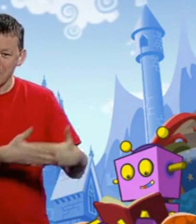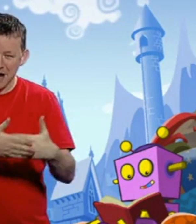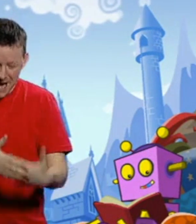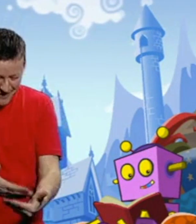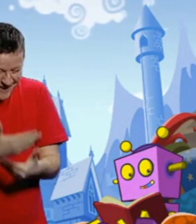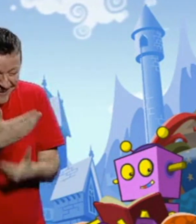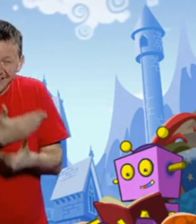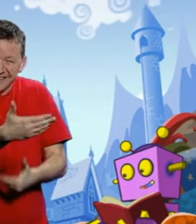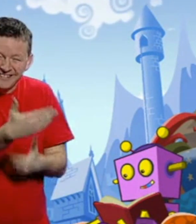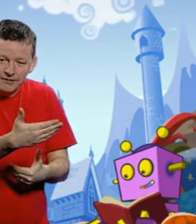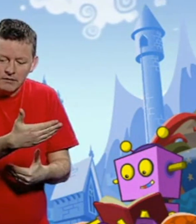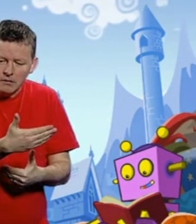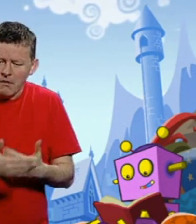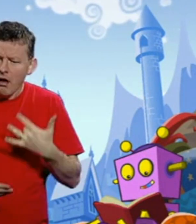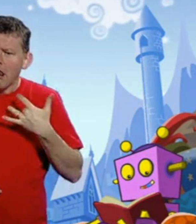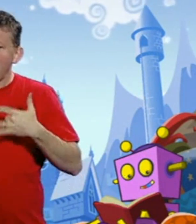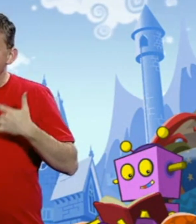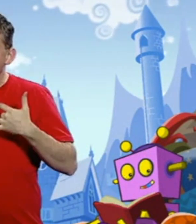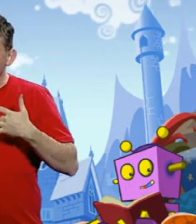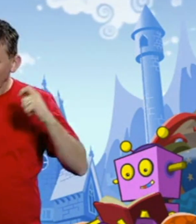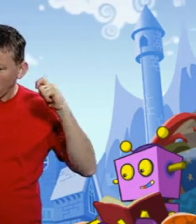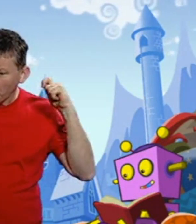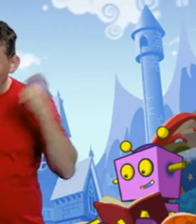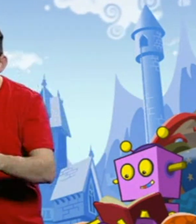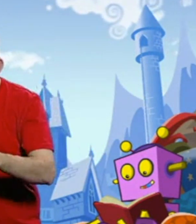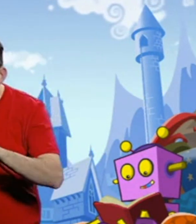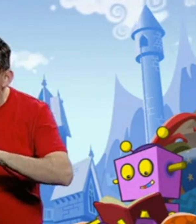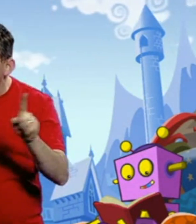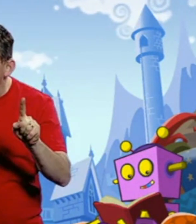When a new baby arrives, everything seems to change.